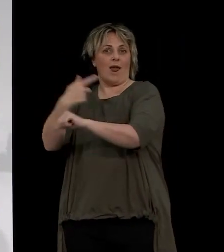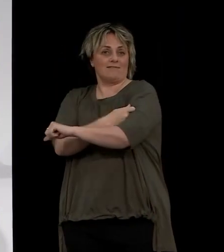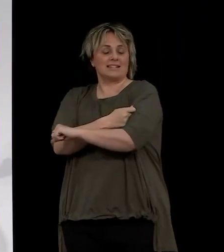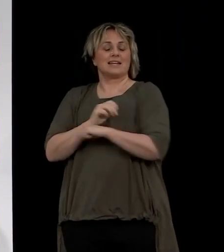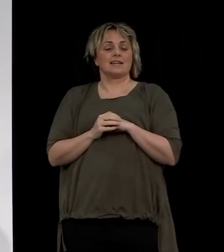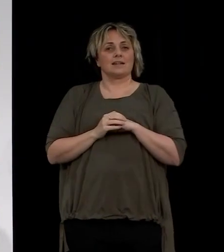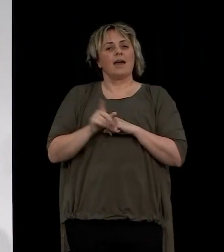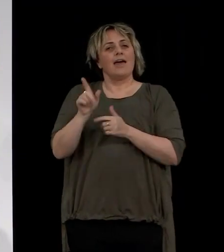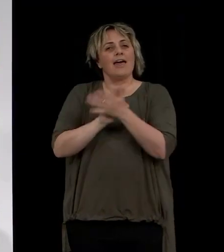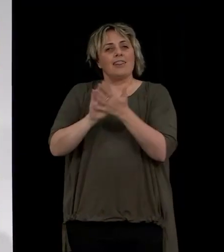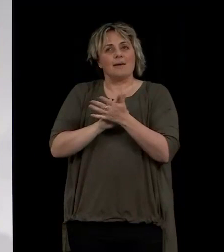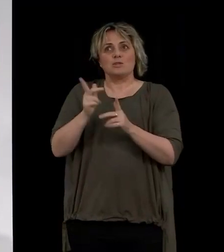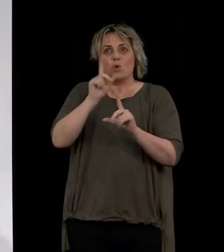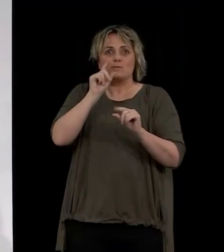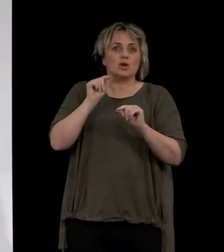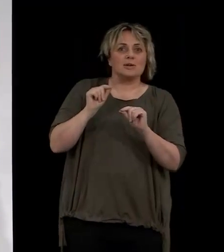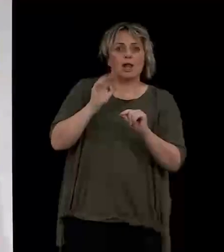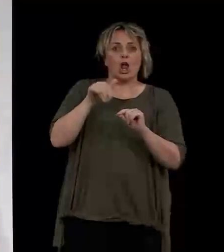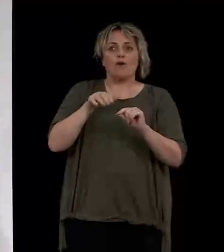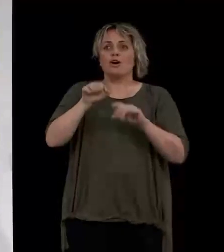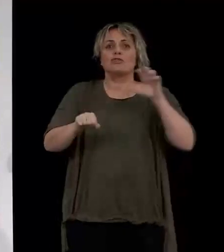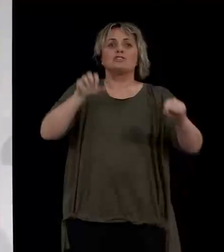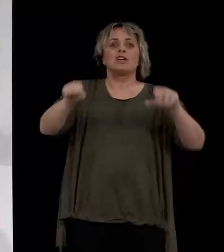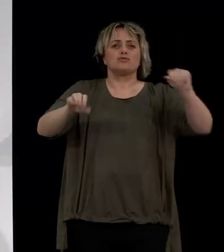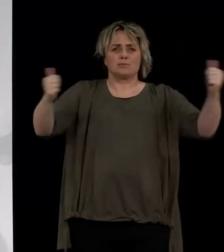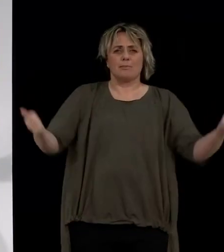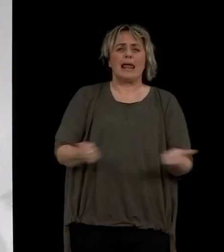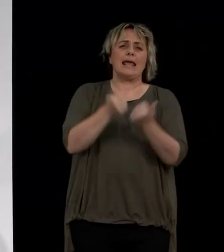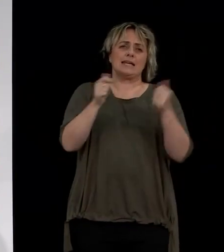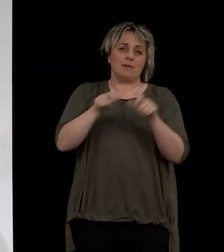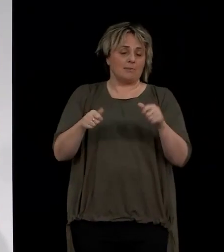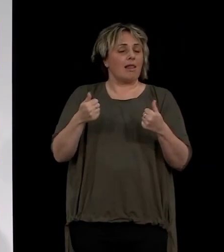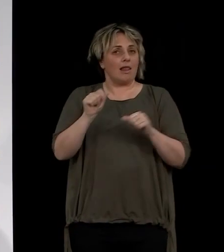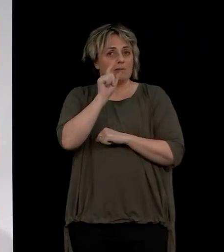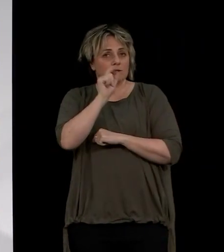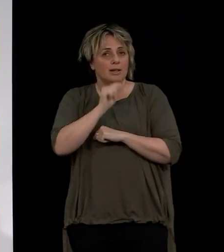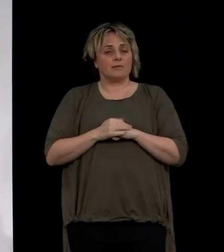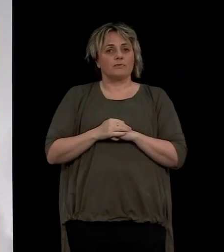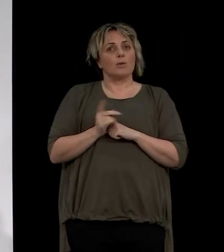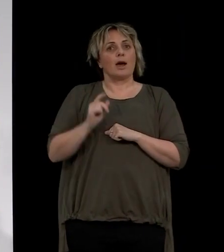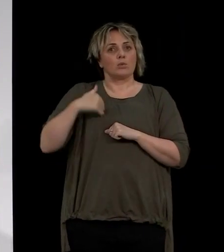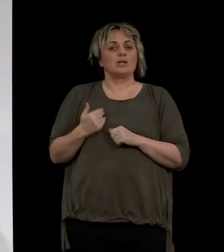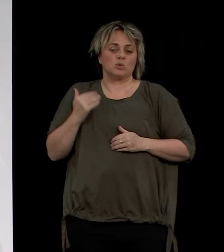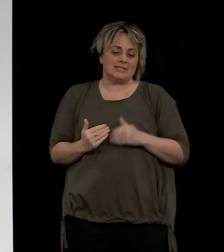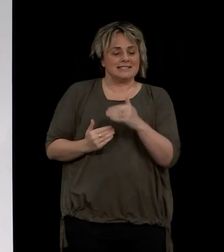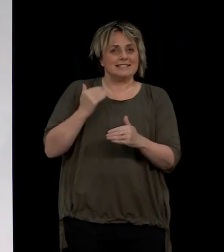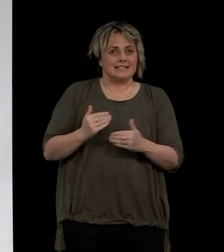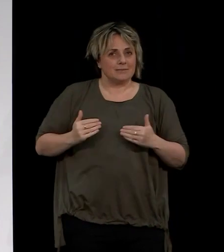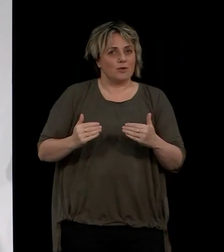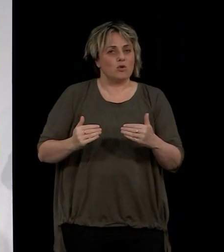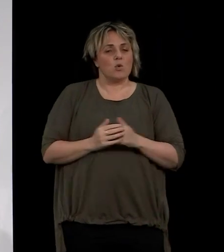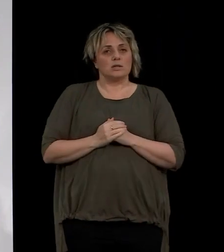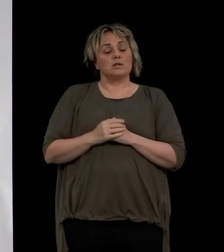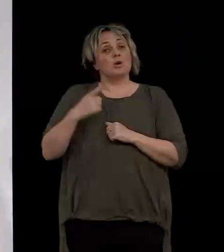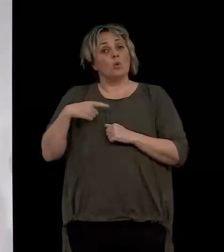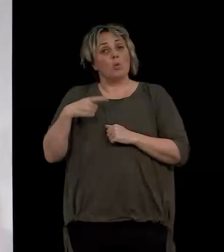Now that just shows what is possible in terms of reaching a large number of people. And now we need to keep going. One reason for that